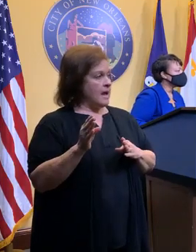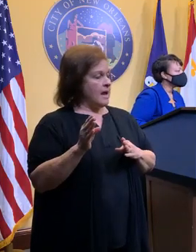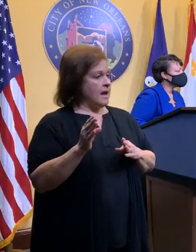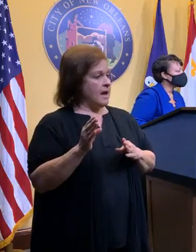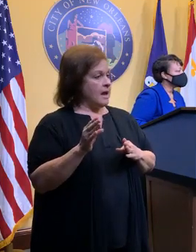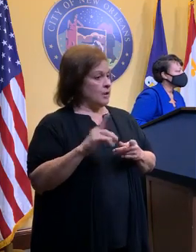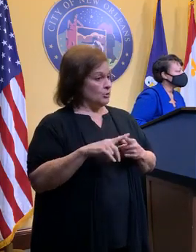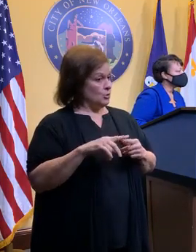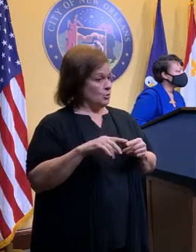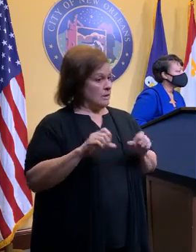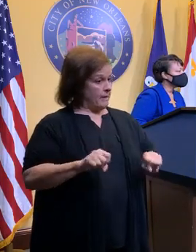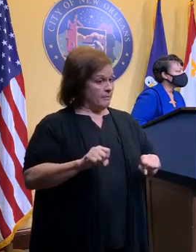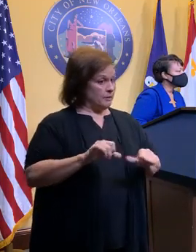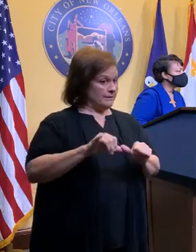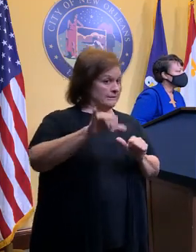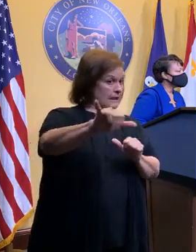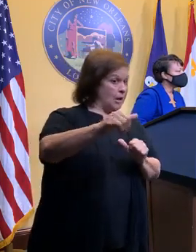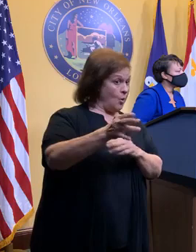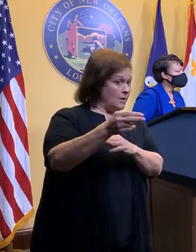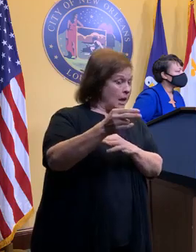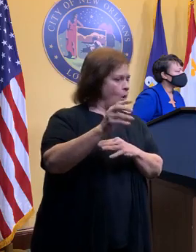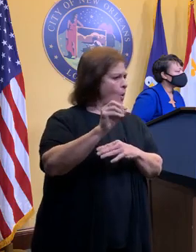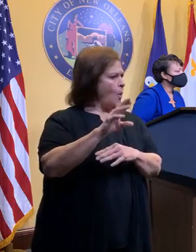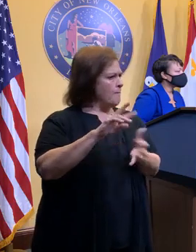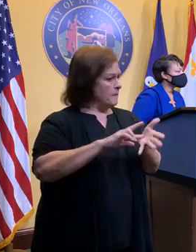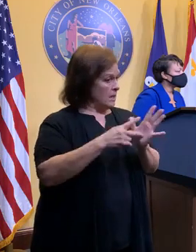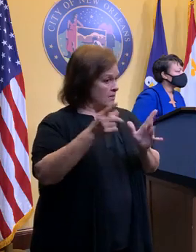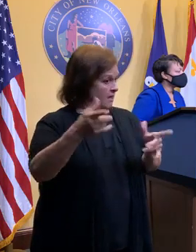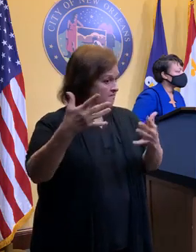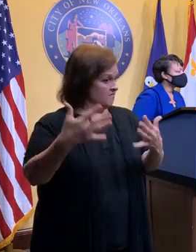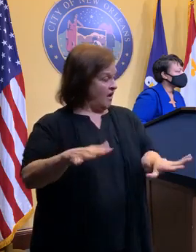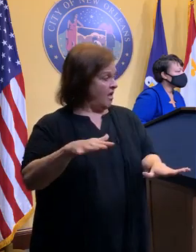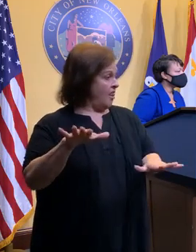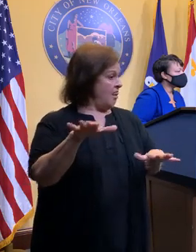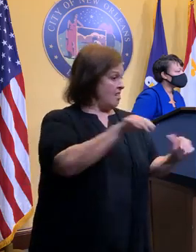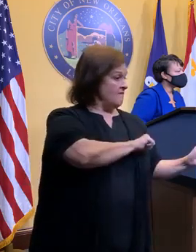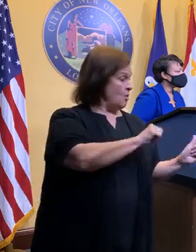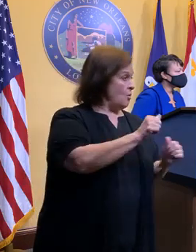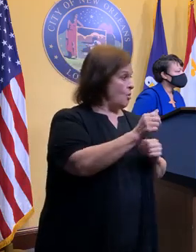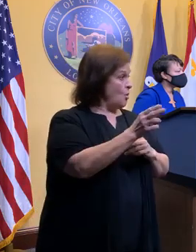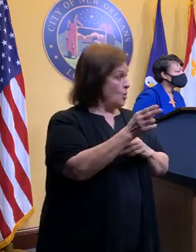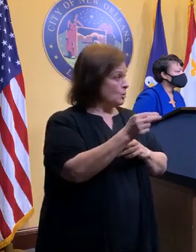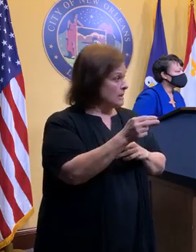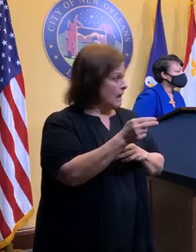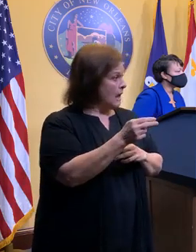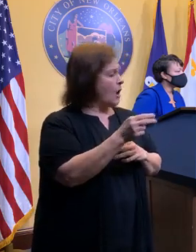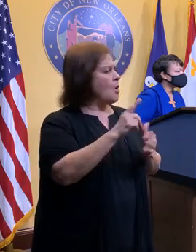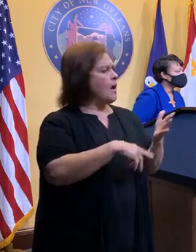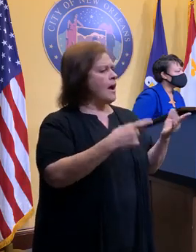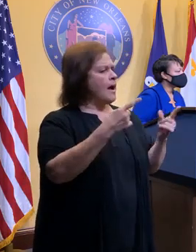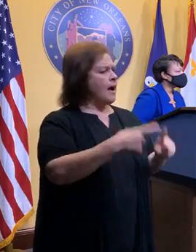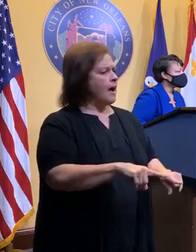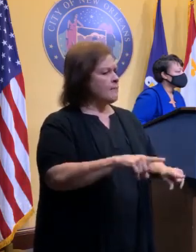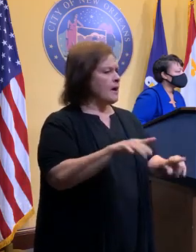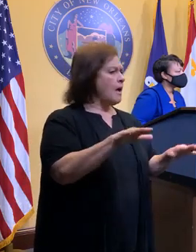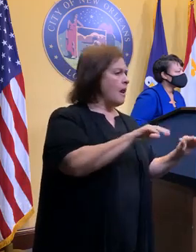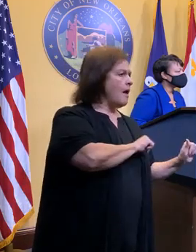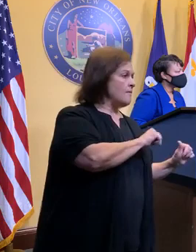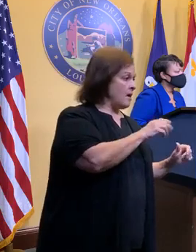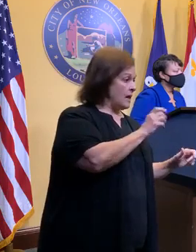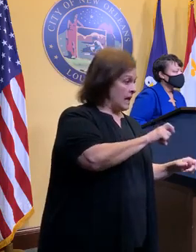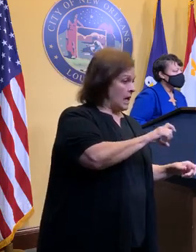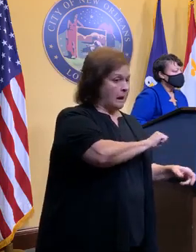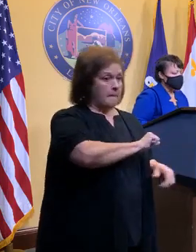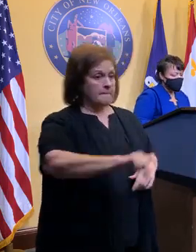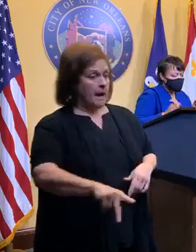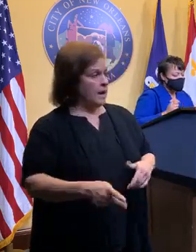ability to stay in the hotels? Or if they've left the hotels already, to come back and get sheltered here since obviously this is